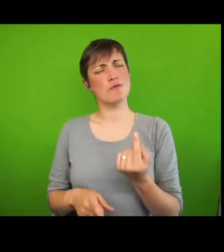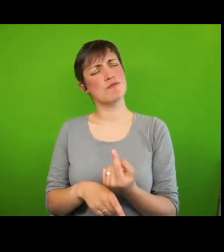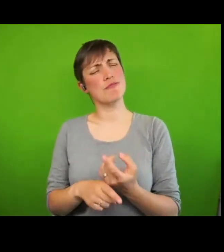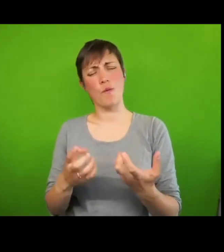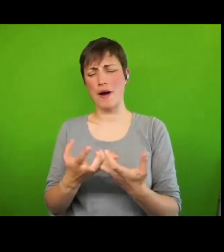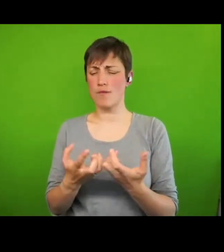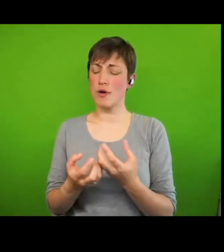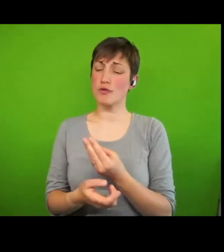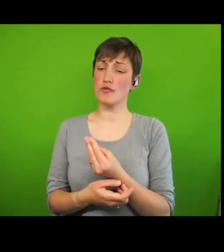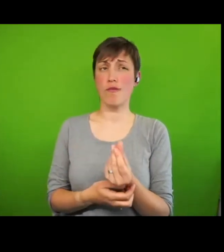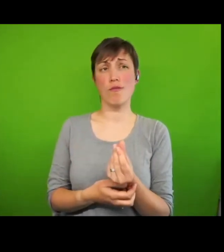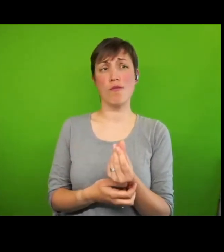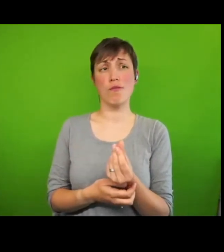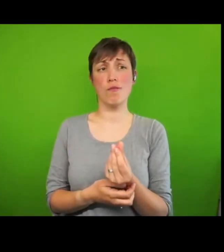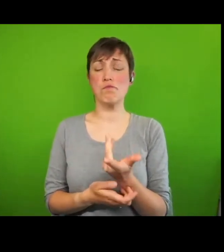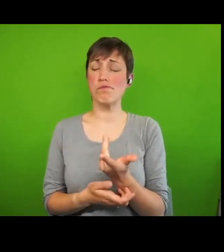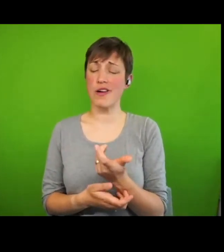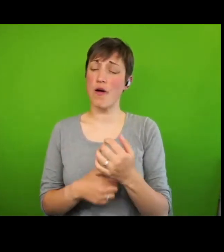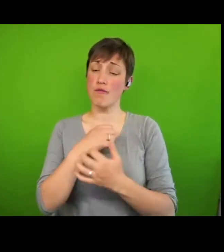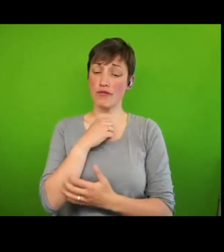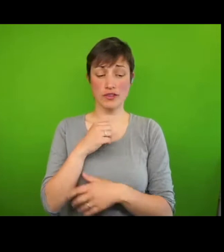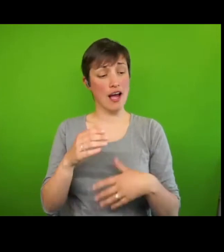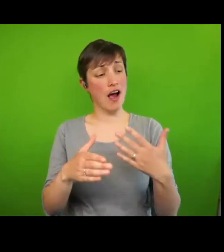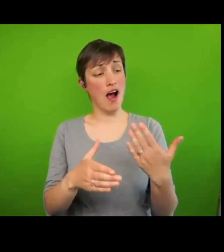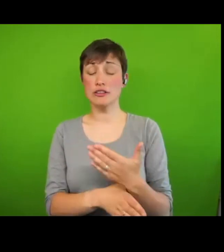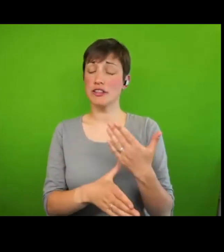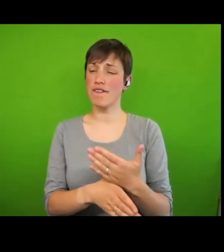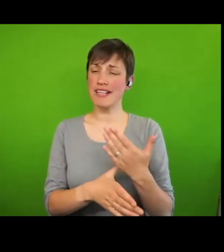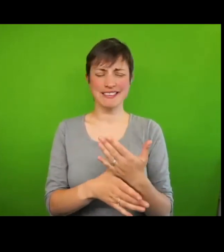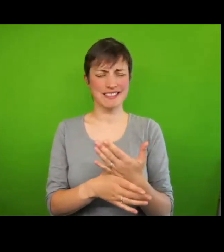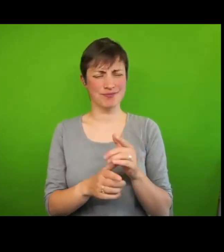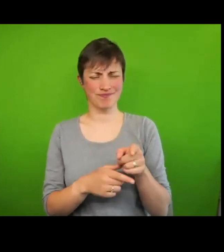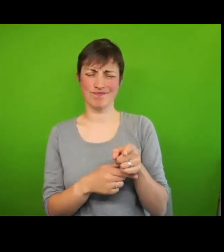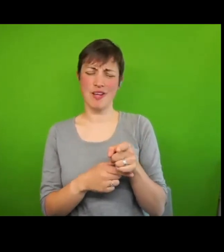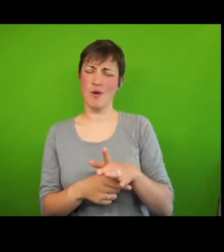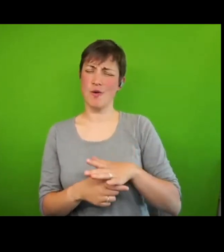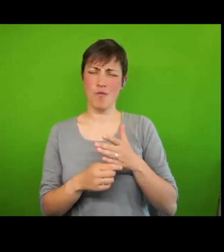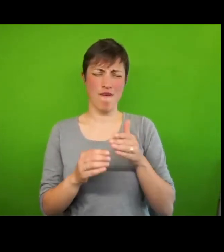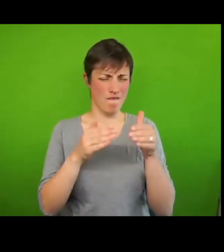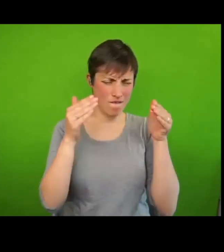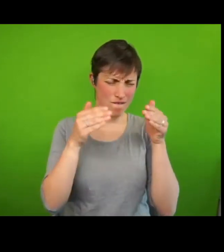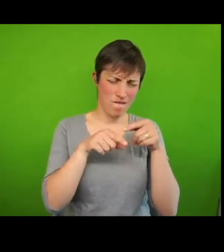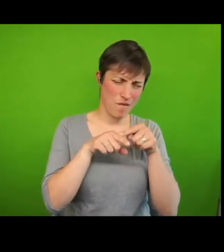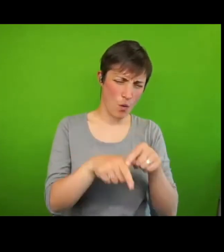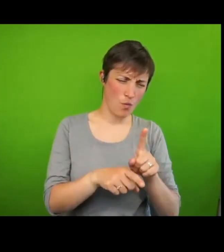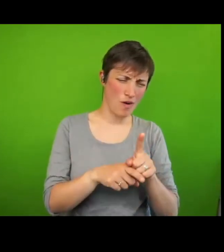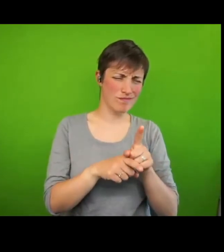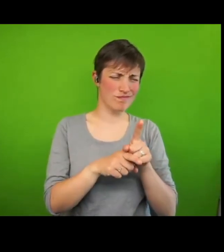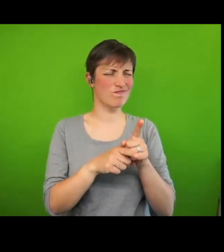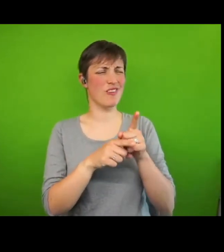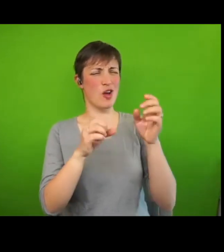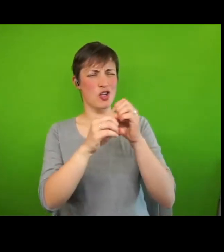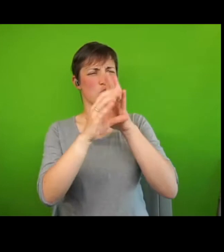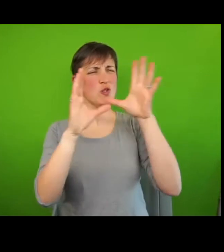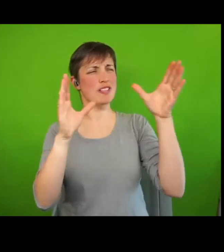deploying a discourse of human rights not as a narrow legal or academic concept, but as a